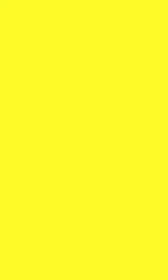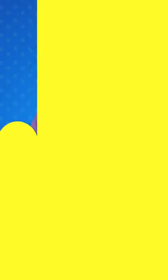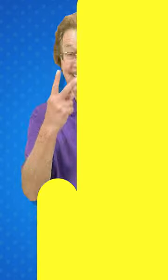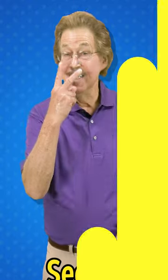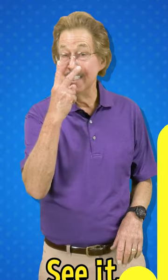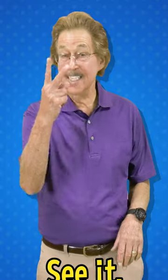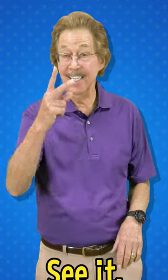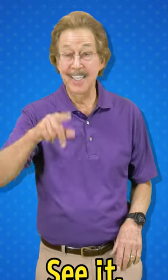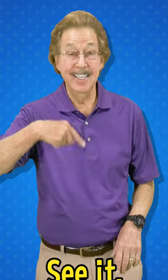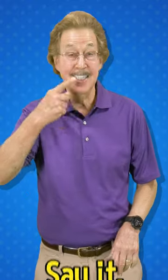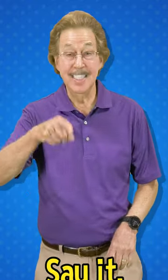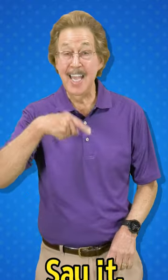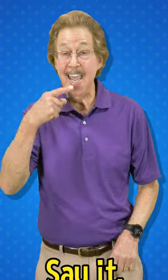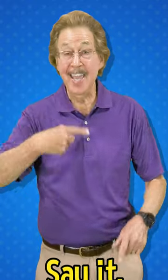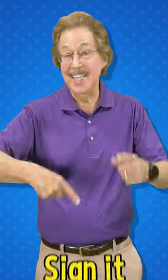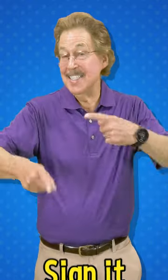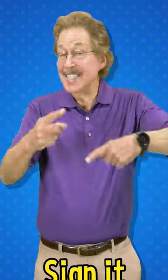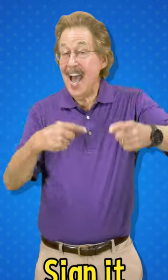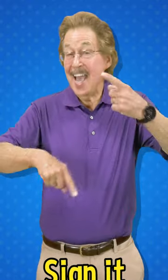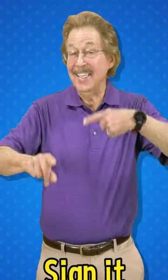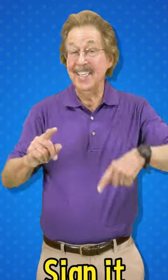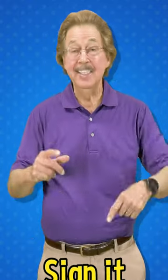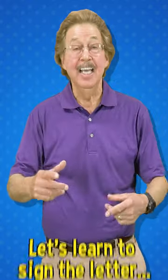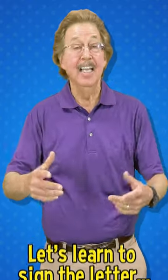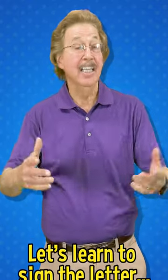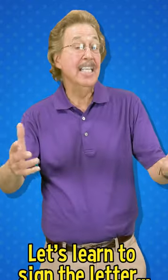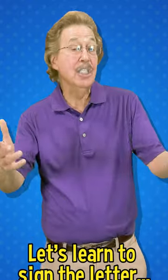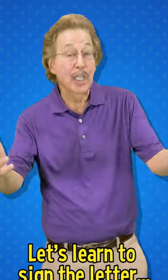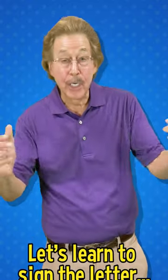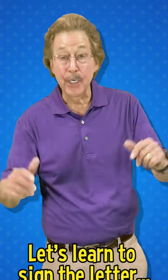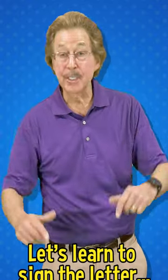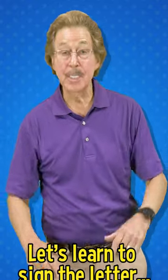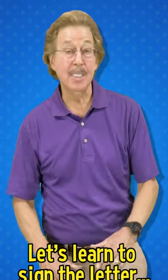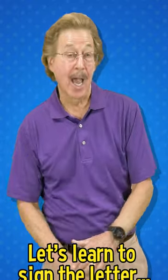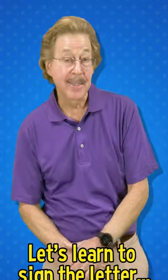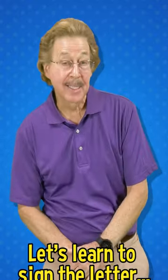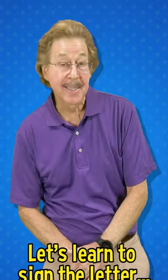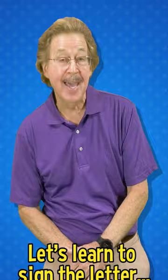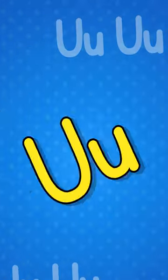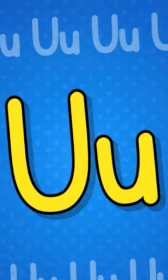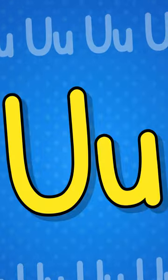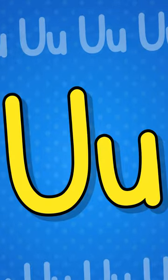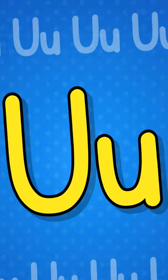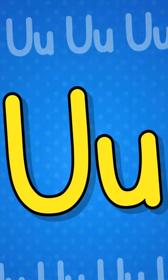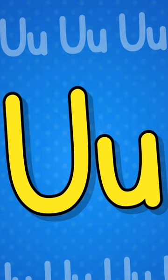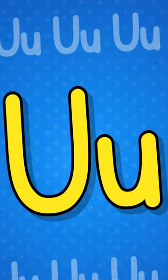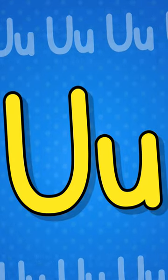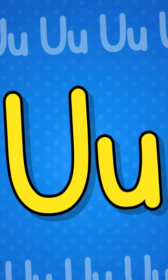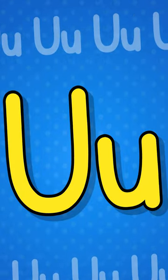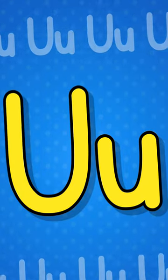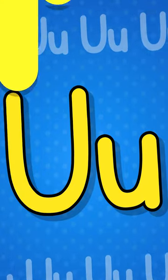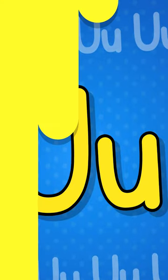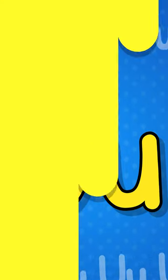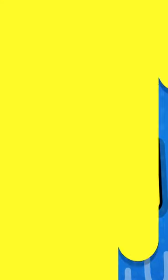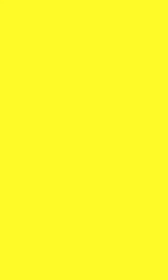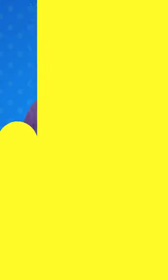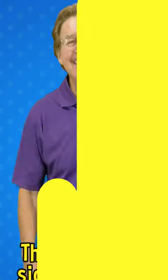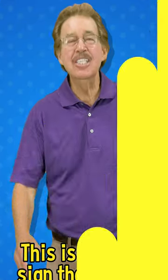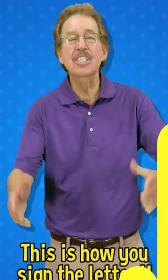See it, say it, sign it. Let's learn to sign the letter U. This is